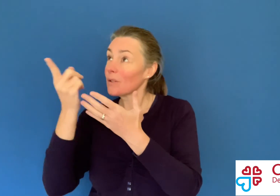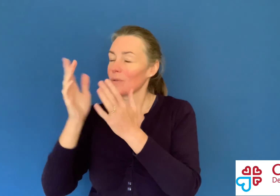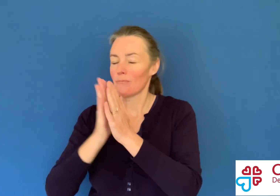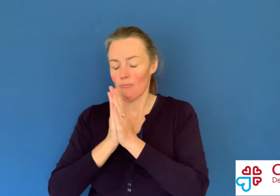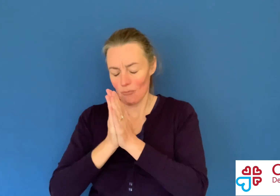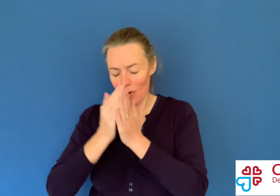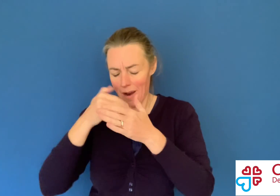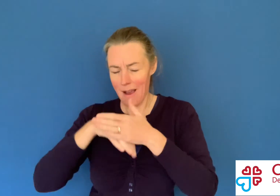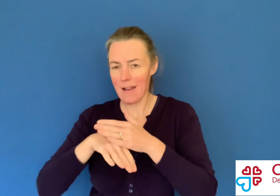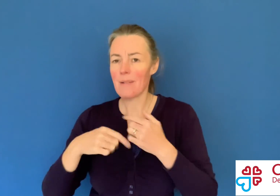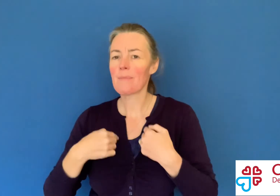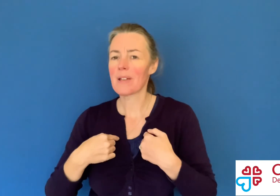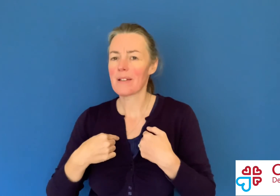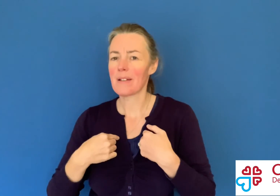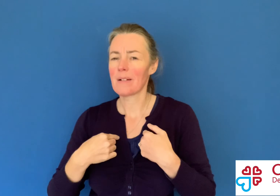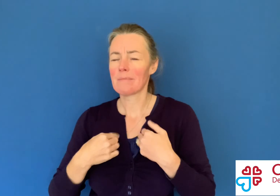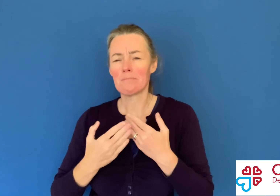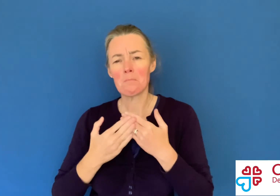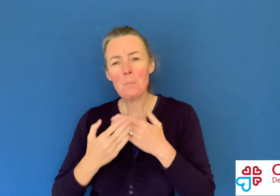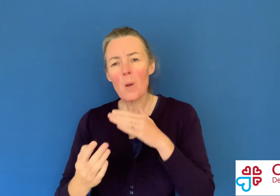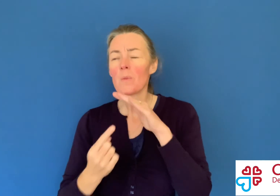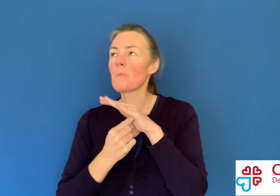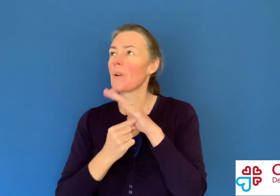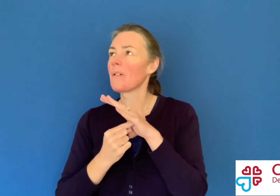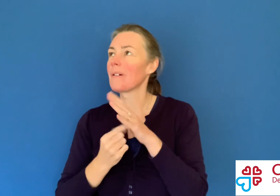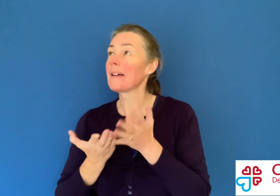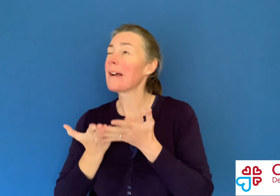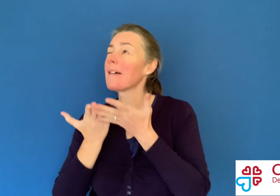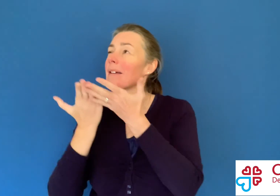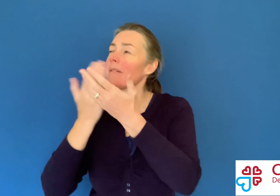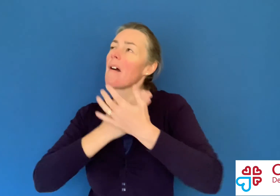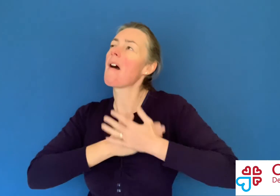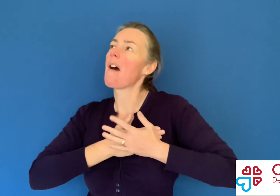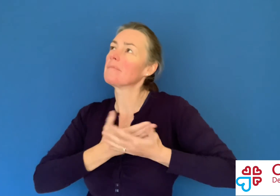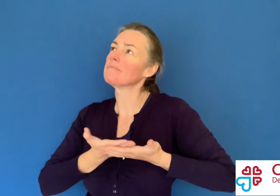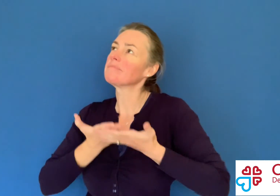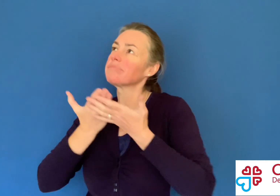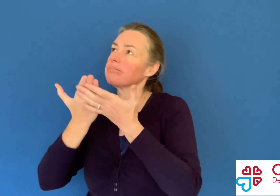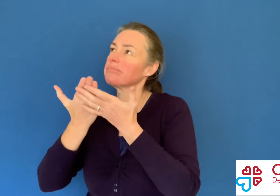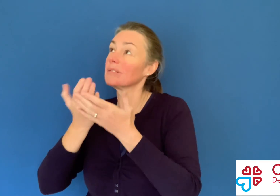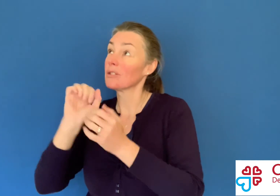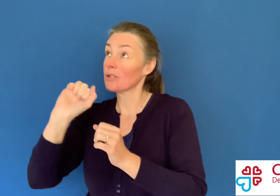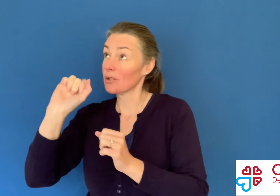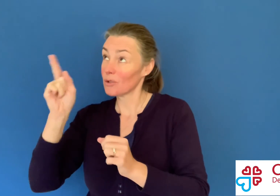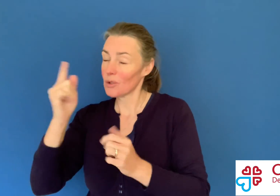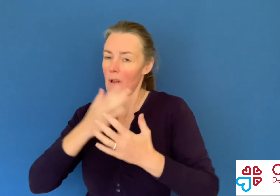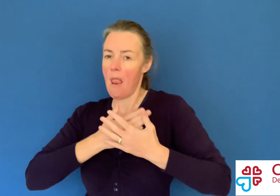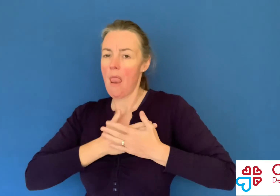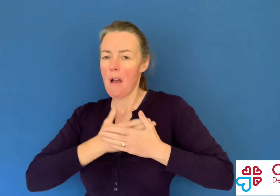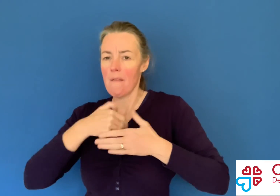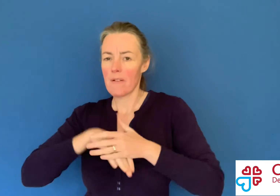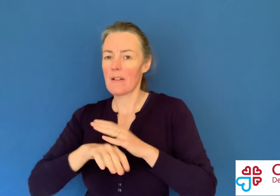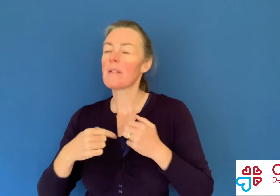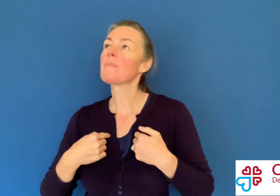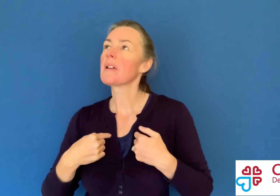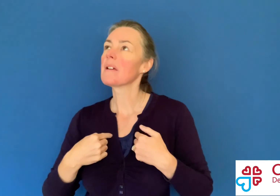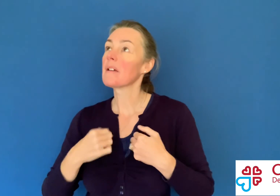that you may pray in me. But above all, I give you my heart, so that you may love in me.